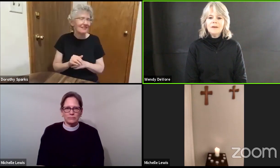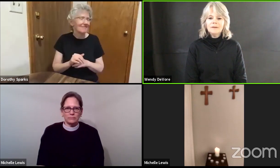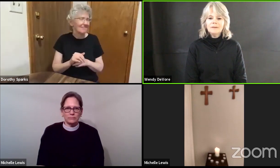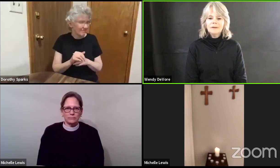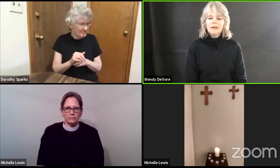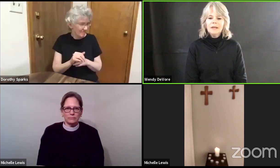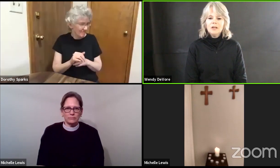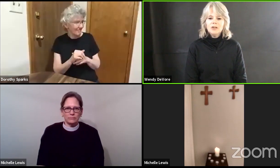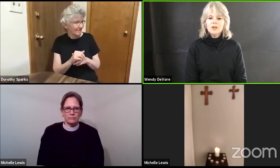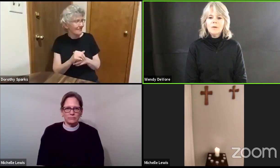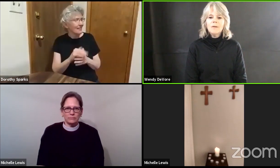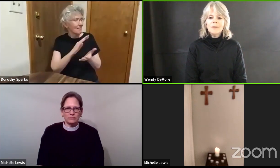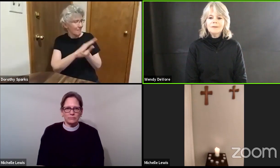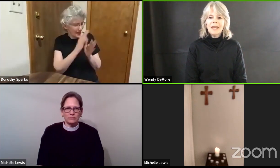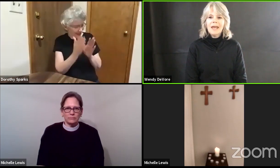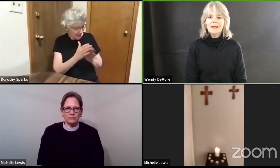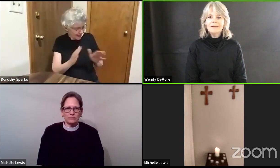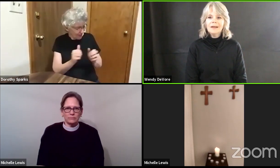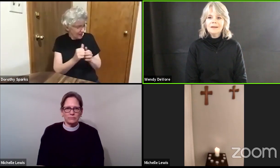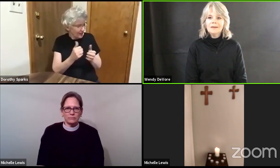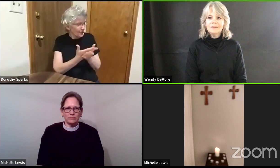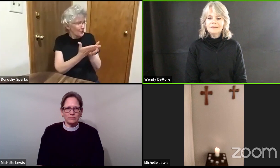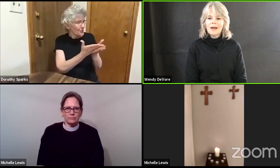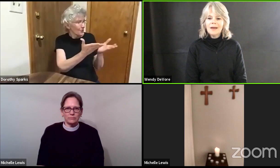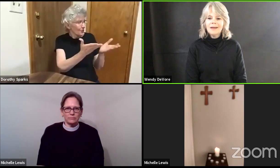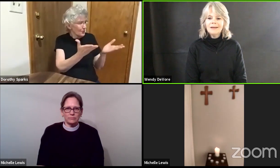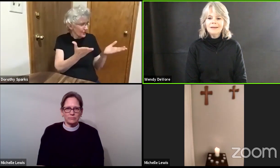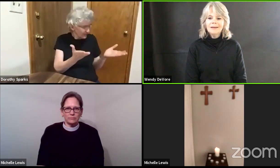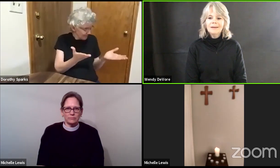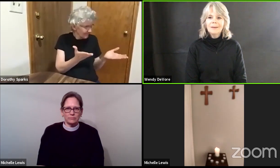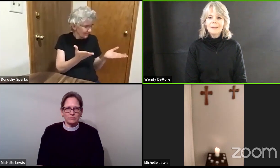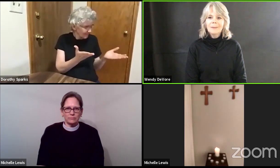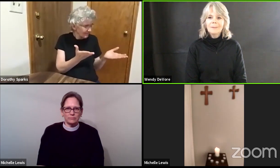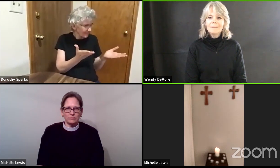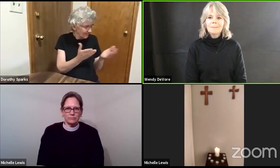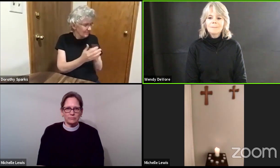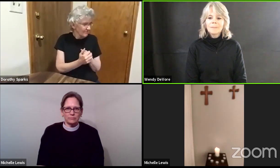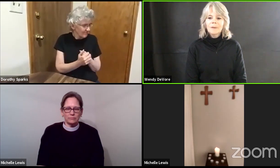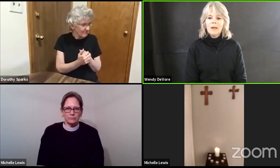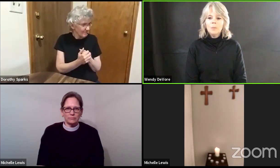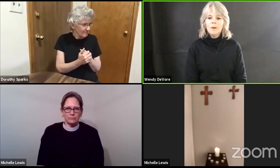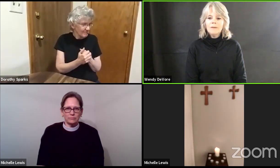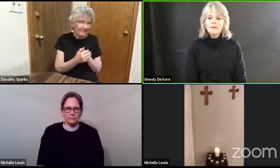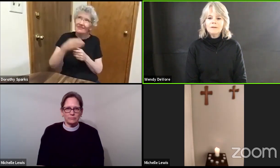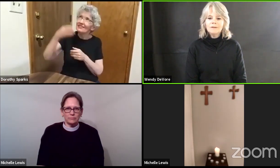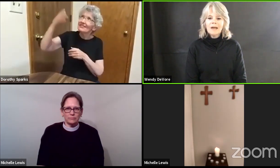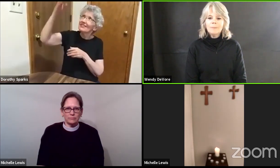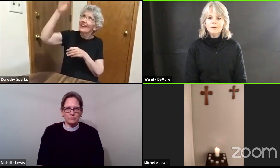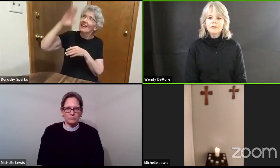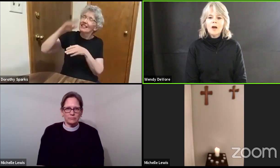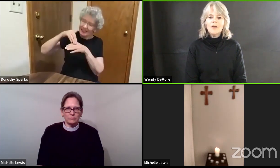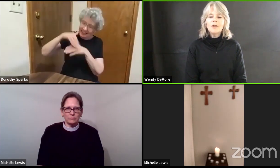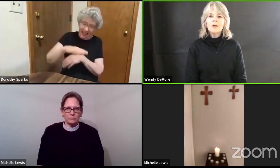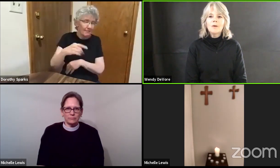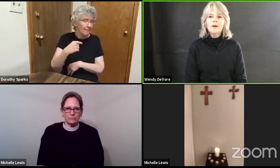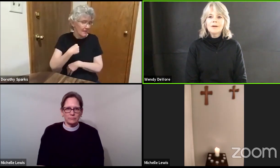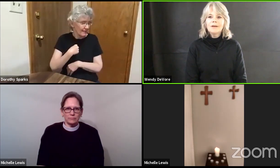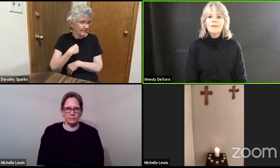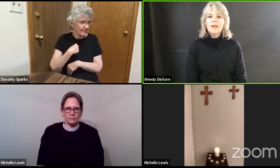this he showed them his hands and his side and when the disciples saw the Lord they